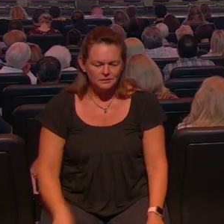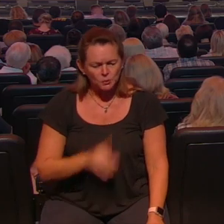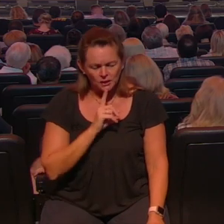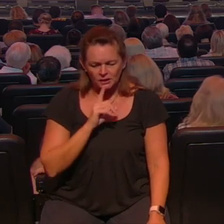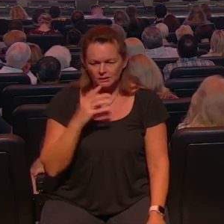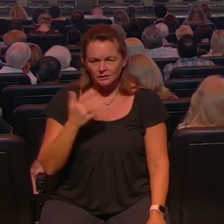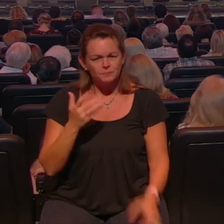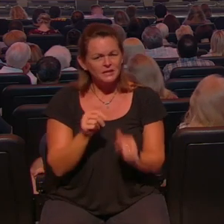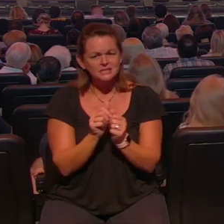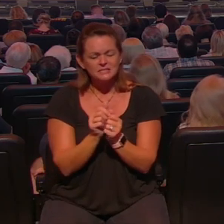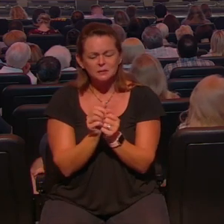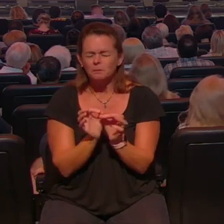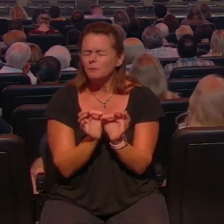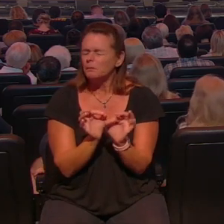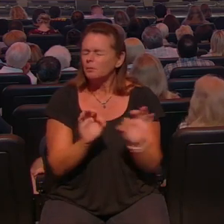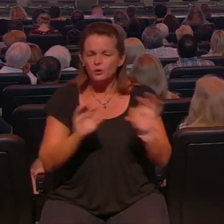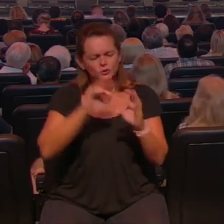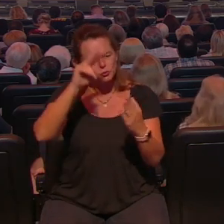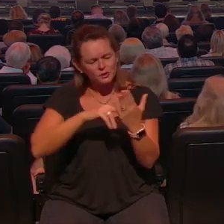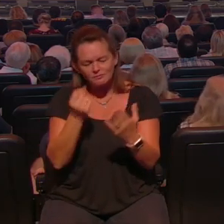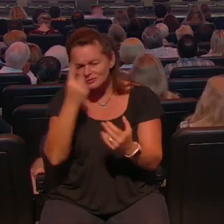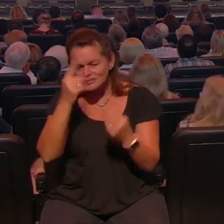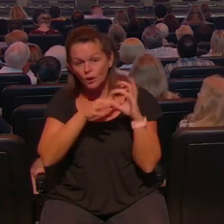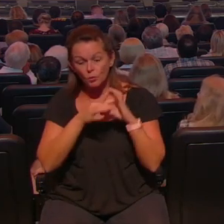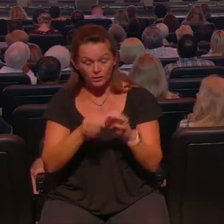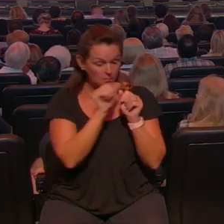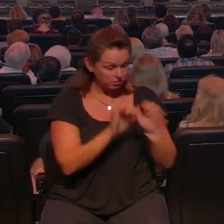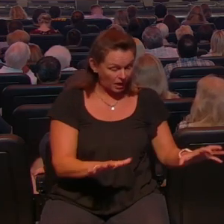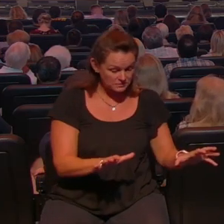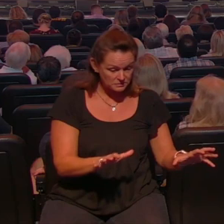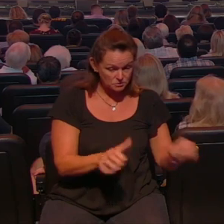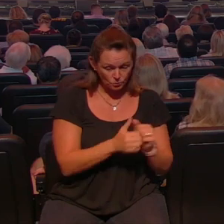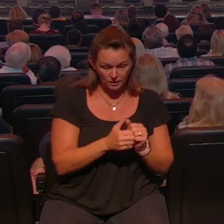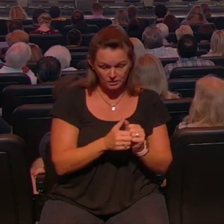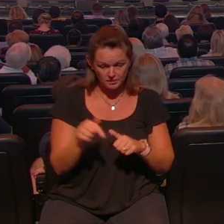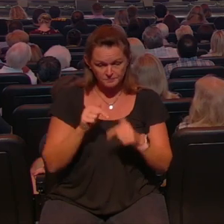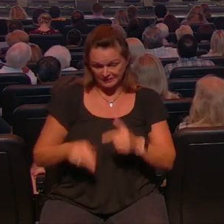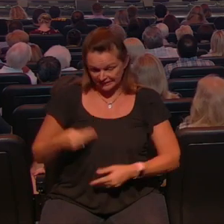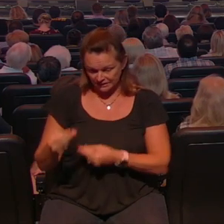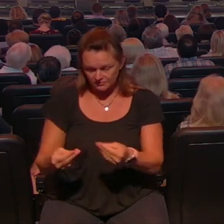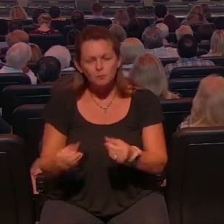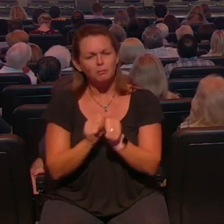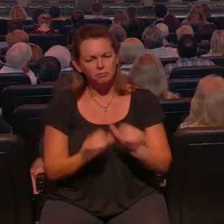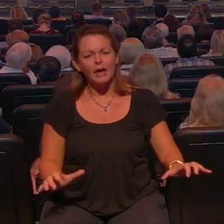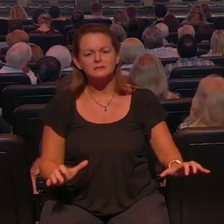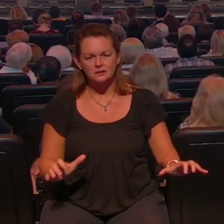blesses us supernaturally in the same way he blesses us supernaturally when we step out and give he blesses us supernaturally when we get our